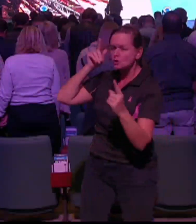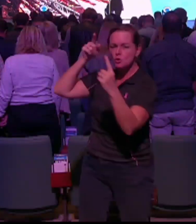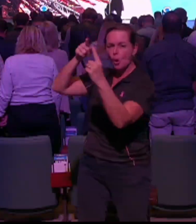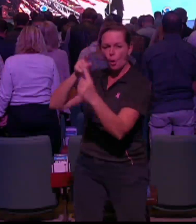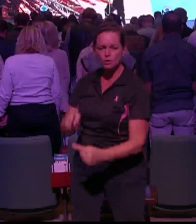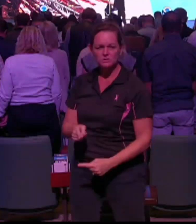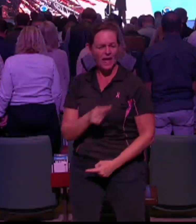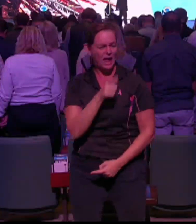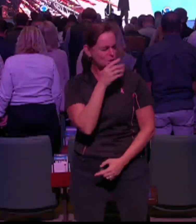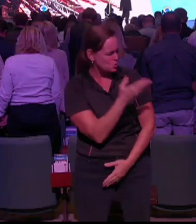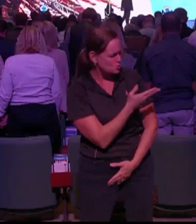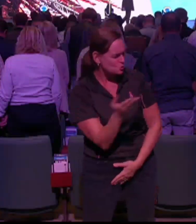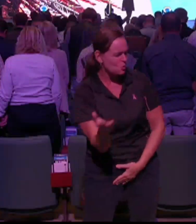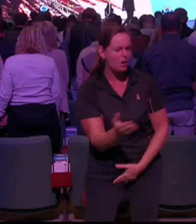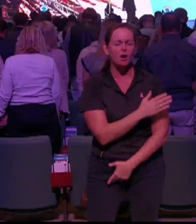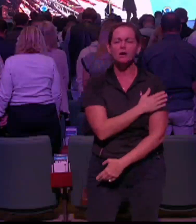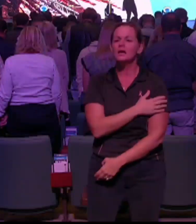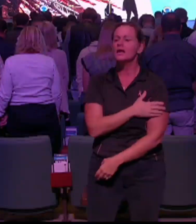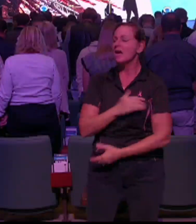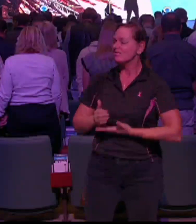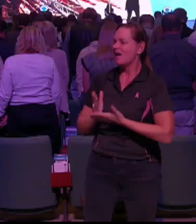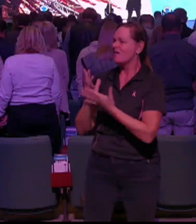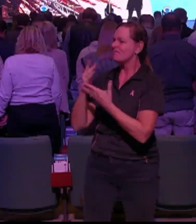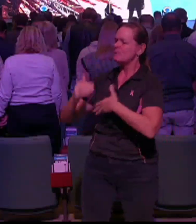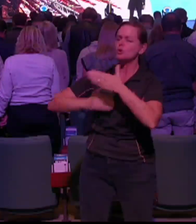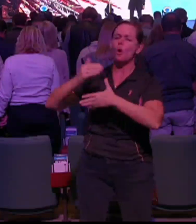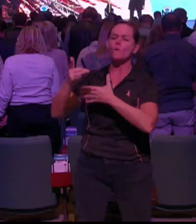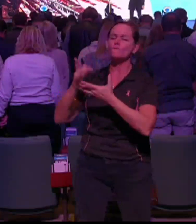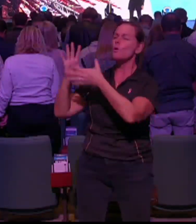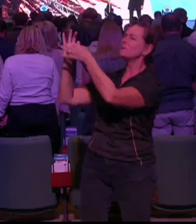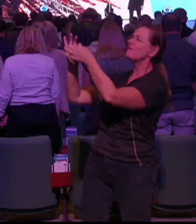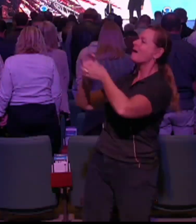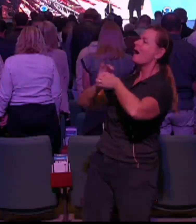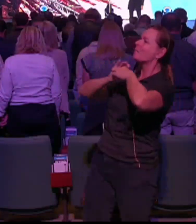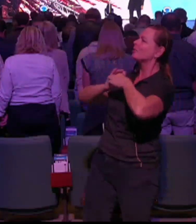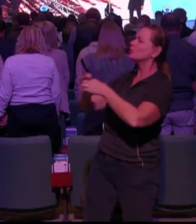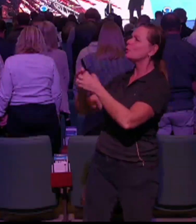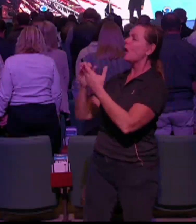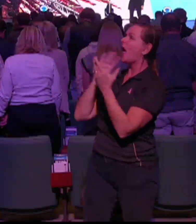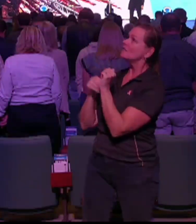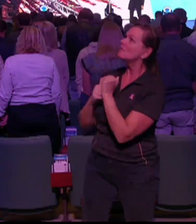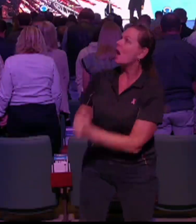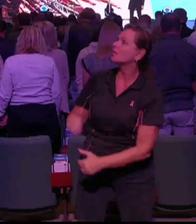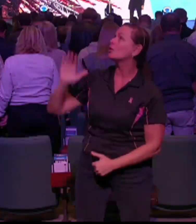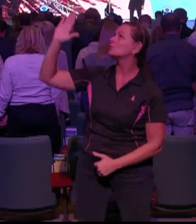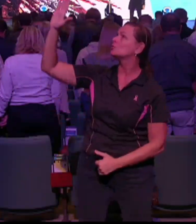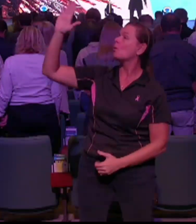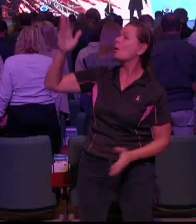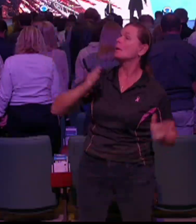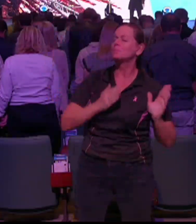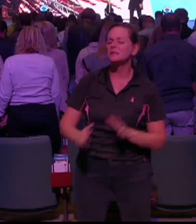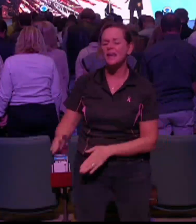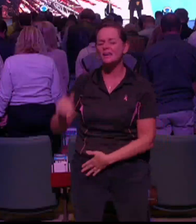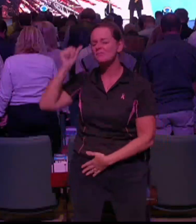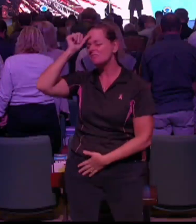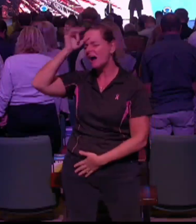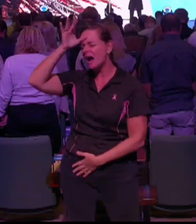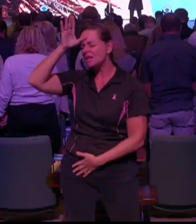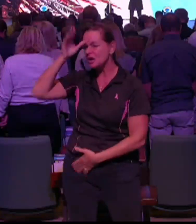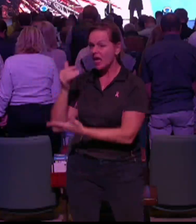answer. Let them have their divine identity by you calling them by name. Father, I thank you that they will write